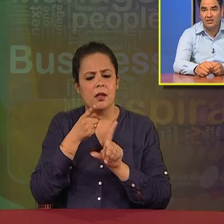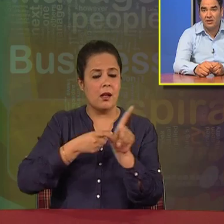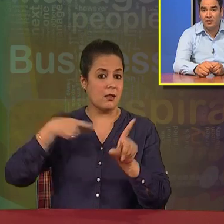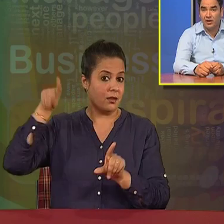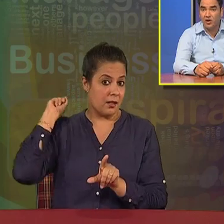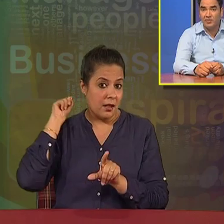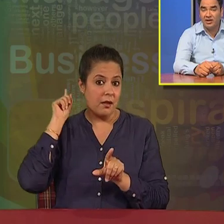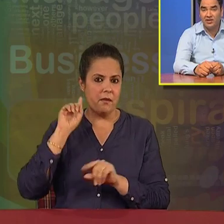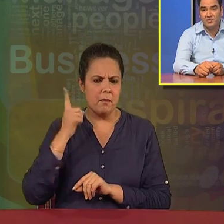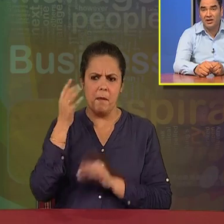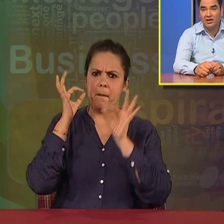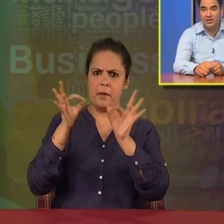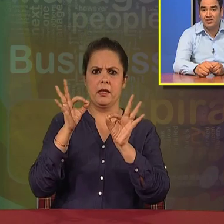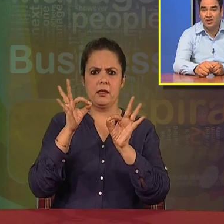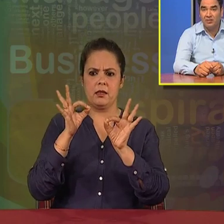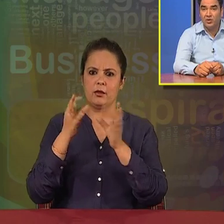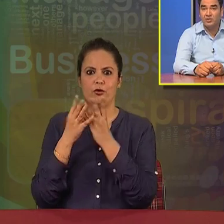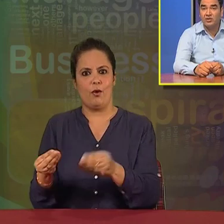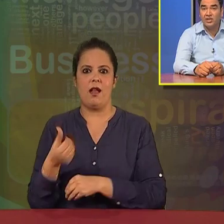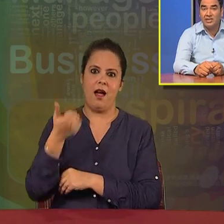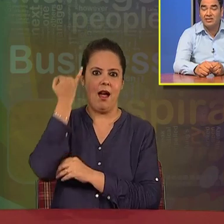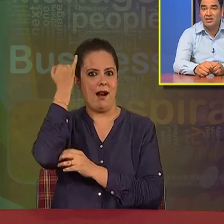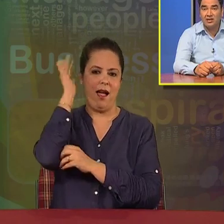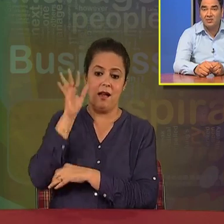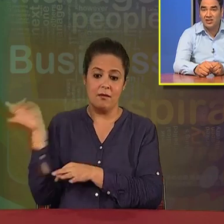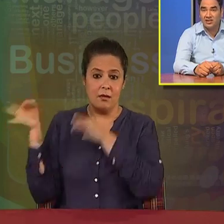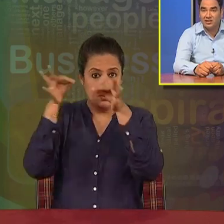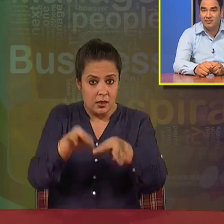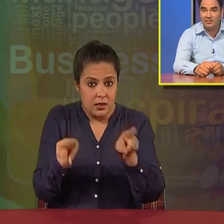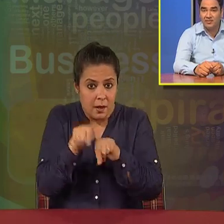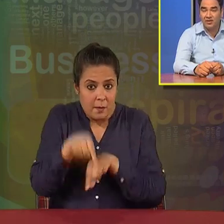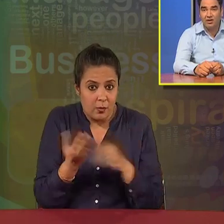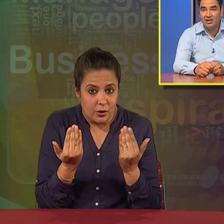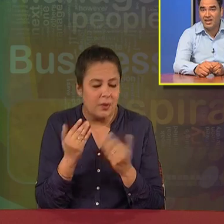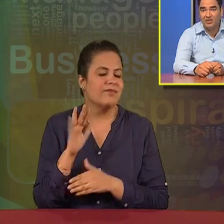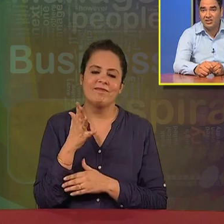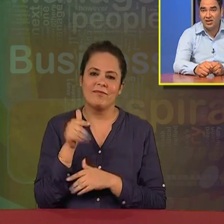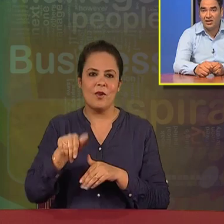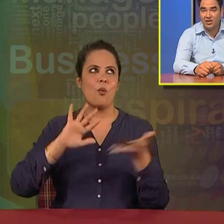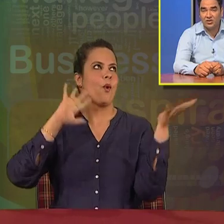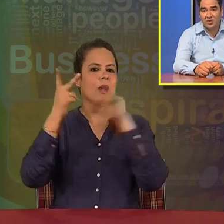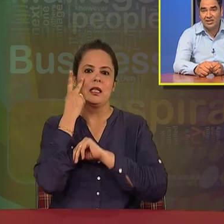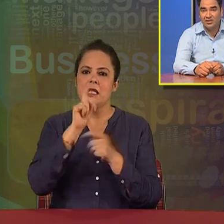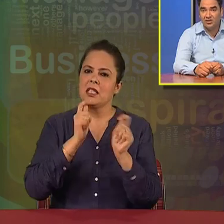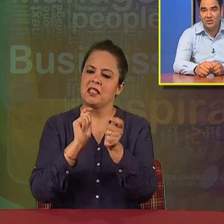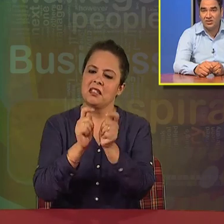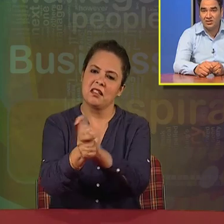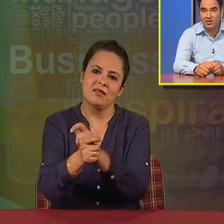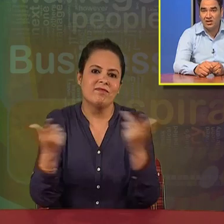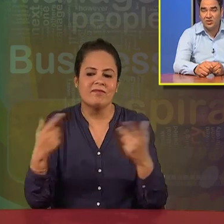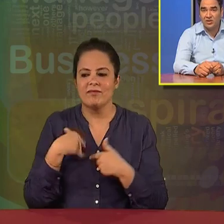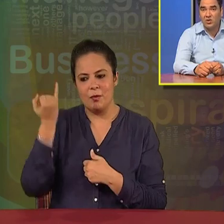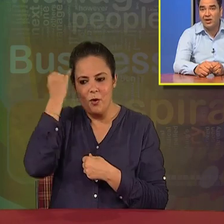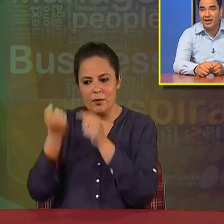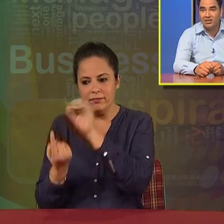previous year may not be in this particular year because of the changed circumstances. The world is ever-changing, so as the solutions,